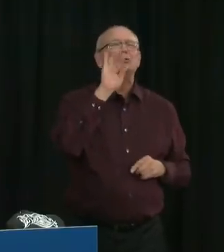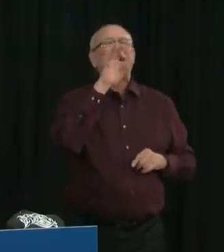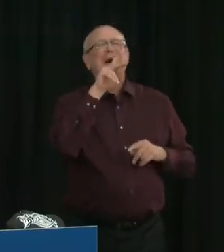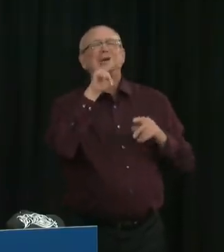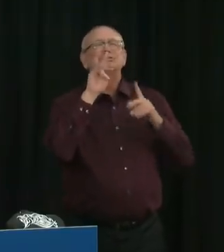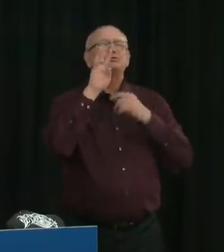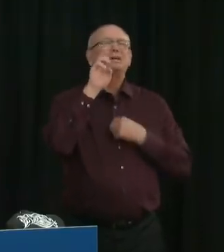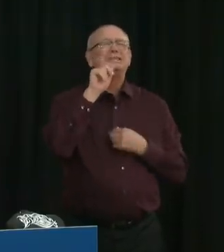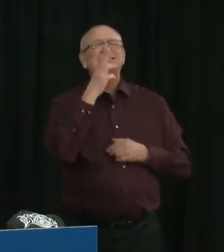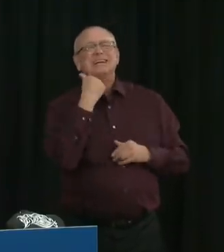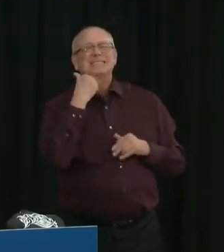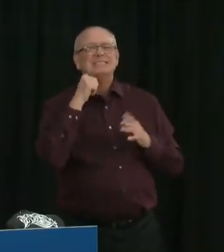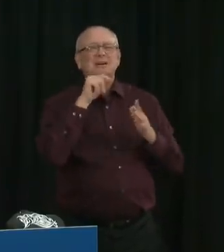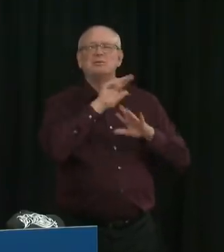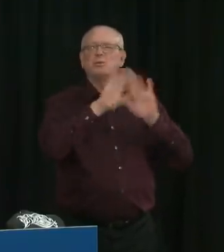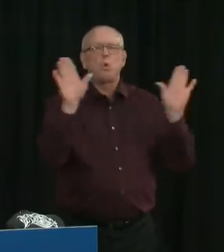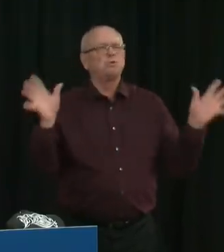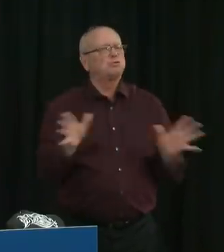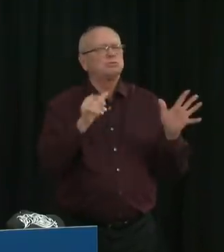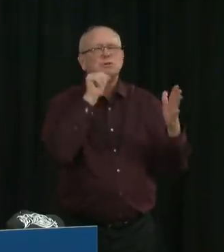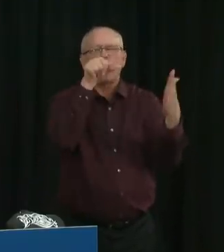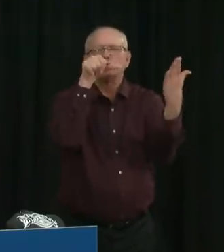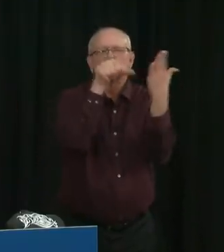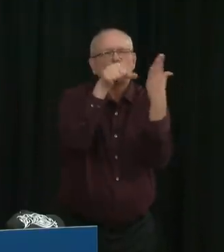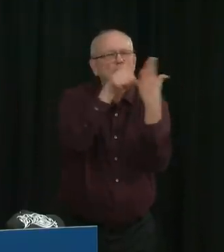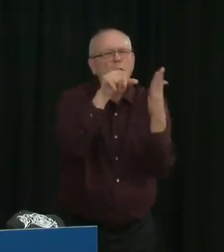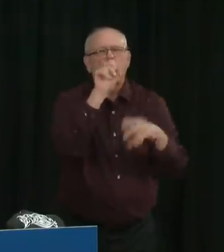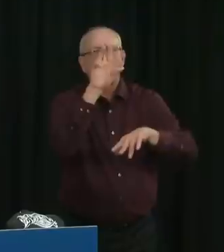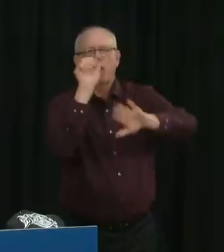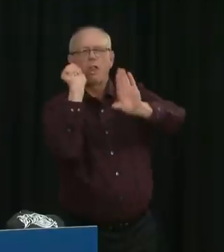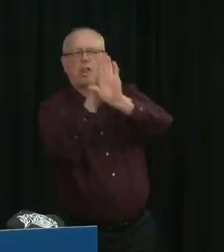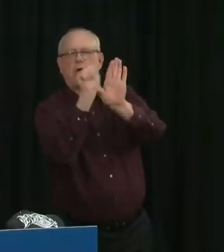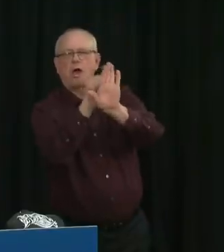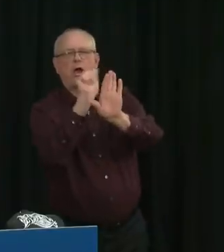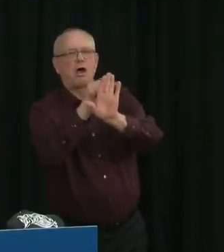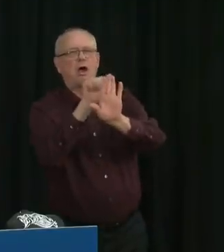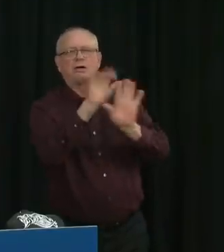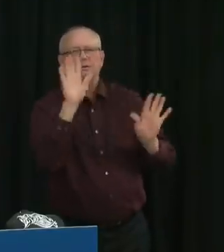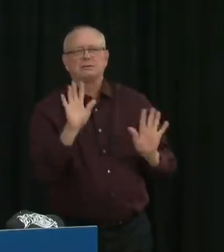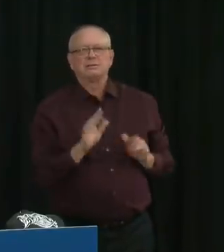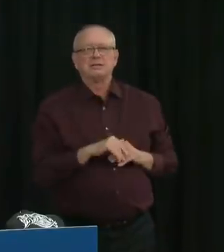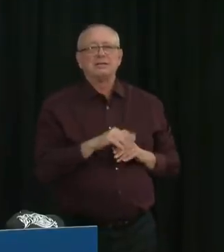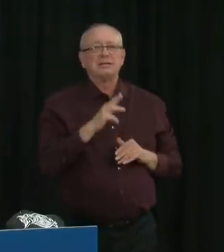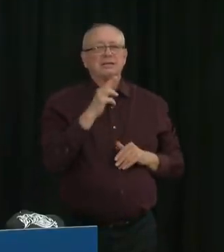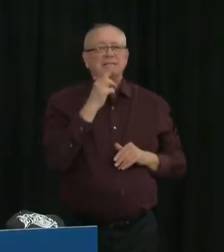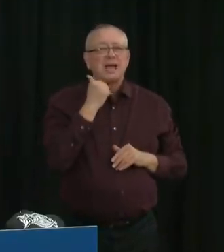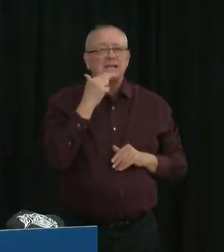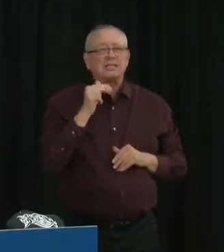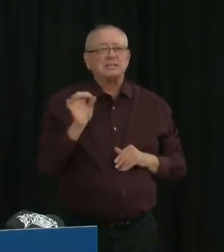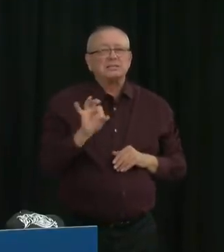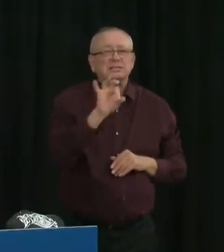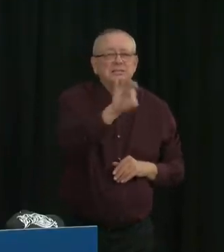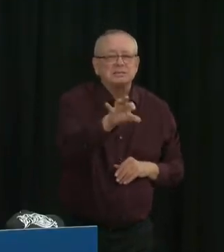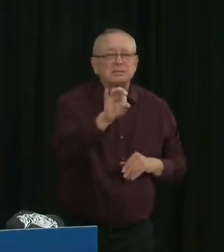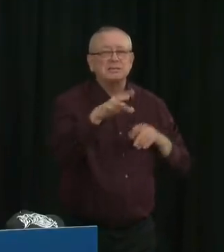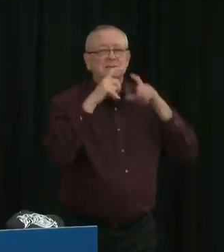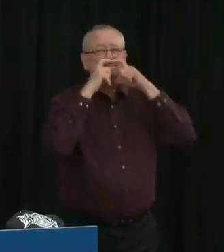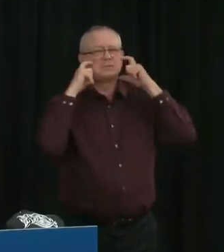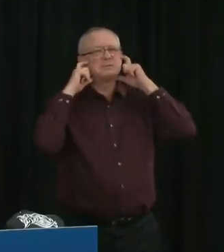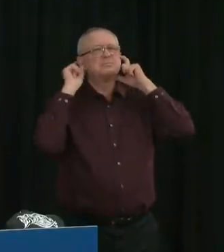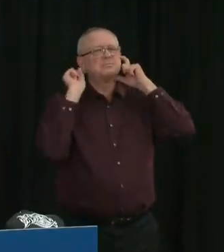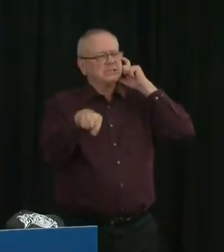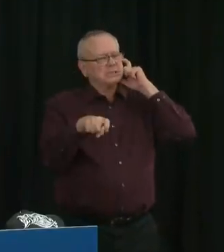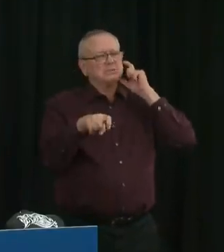If you're giving out candy, wear a non-medical mask and find creative ways to hand out pre-packaged candy only, for